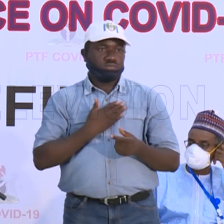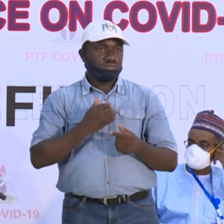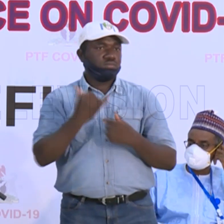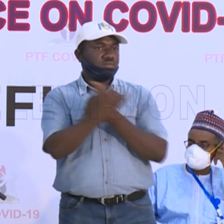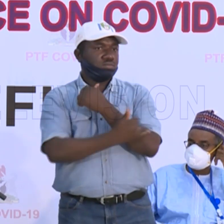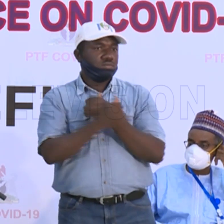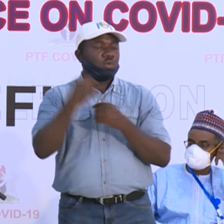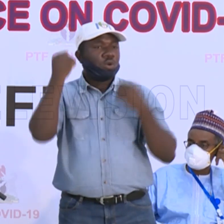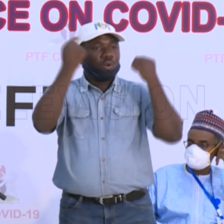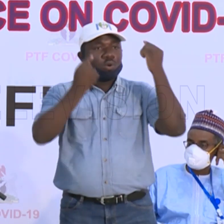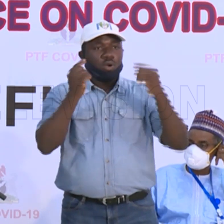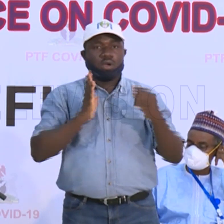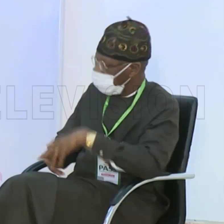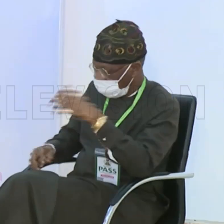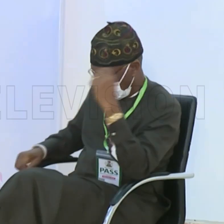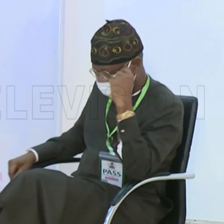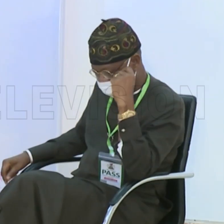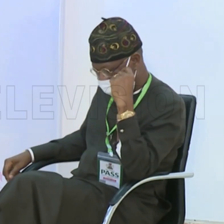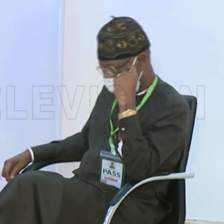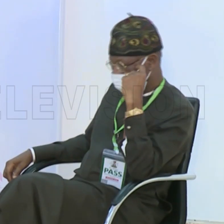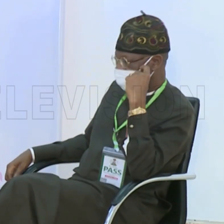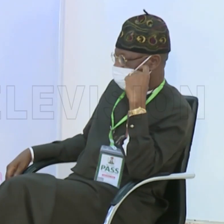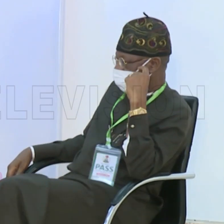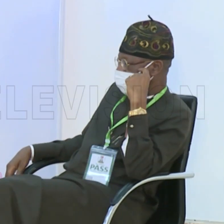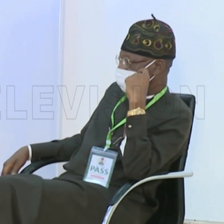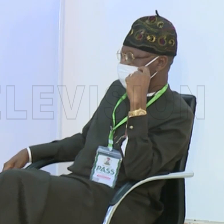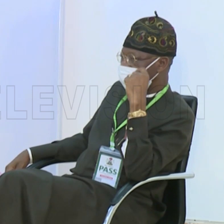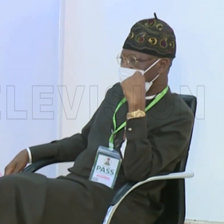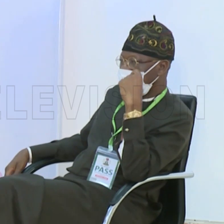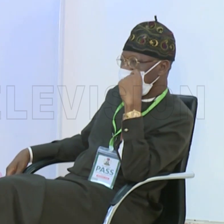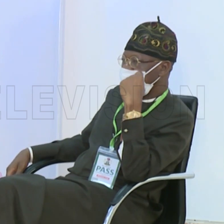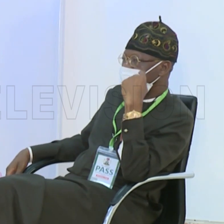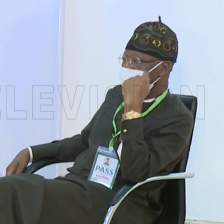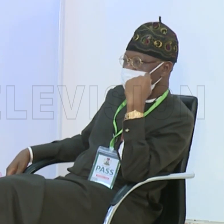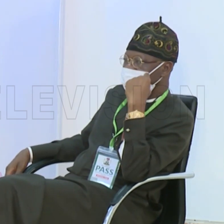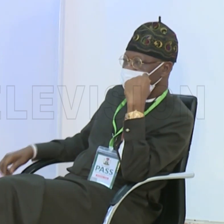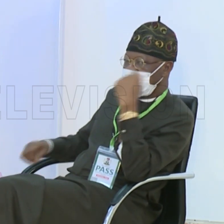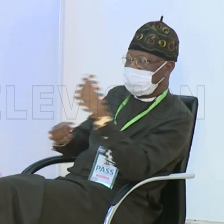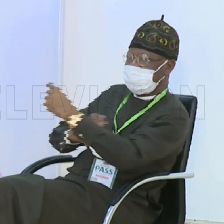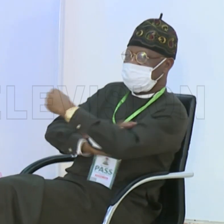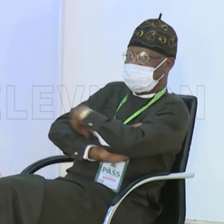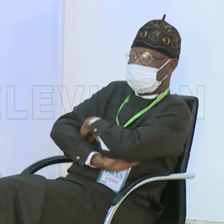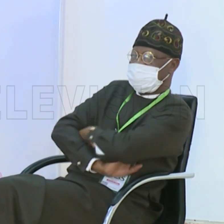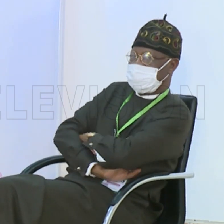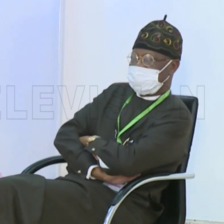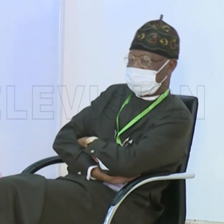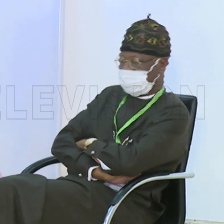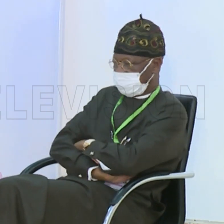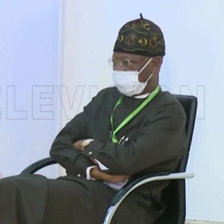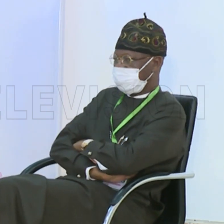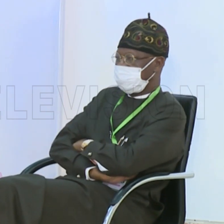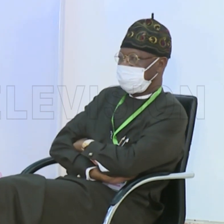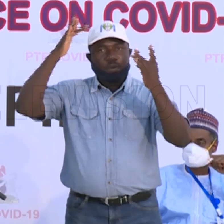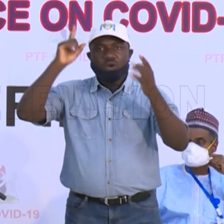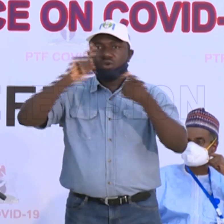circumstances in our country. So, we cannot raise expectations to unrealistic limits.